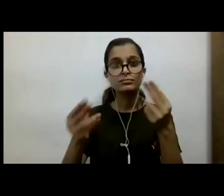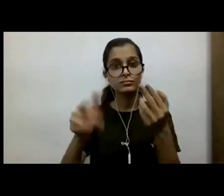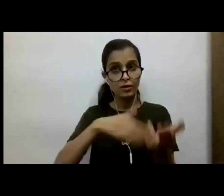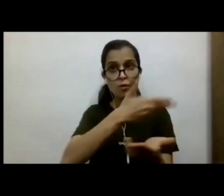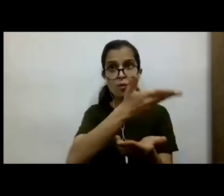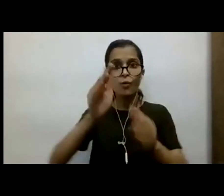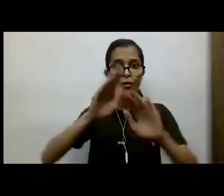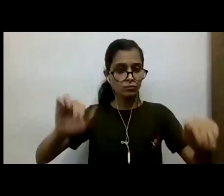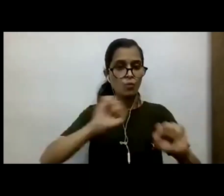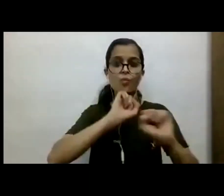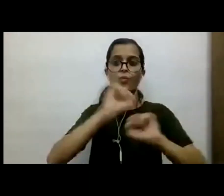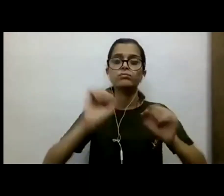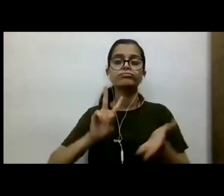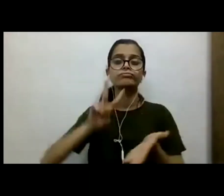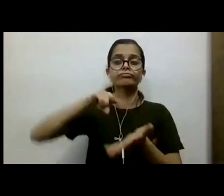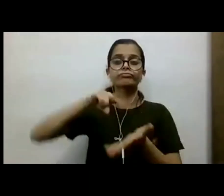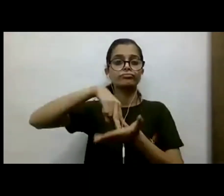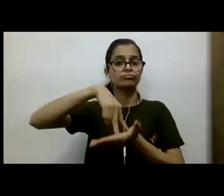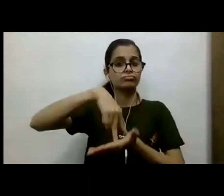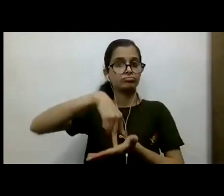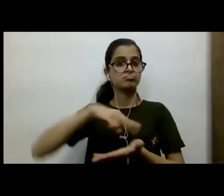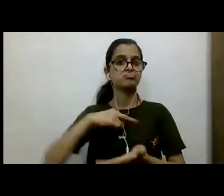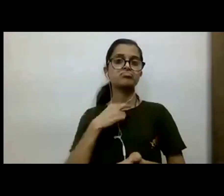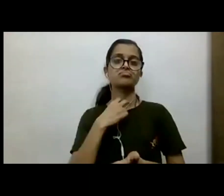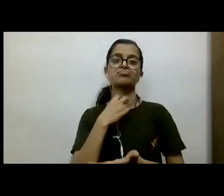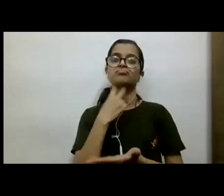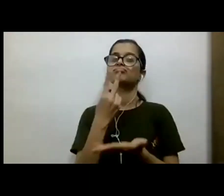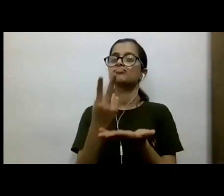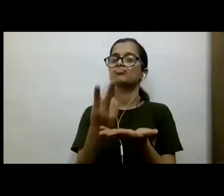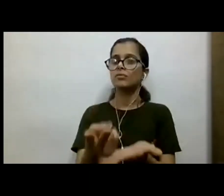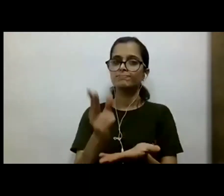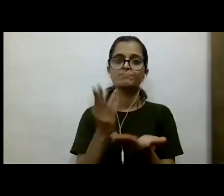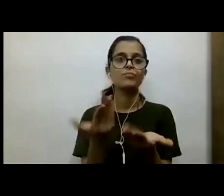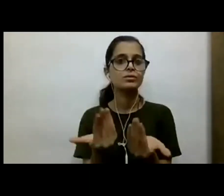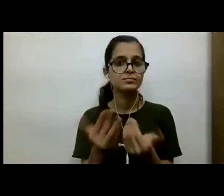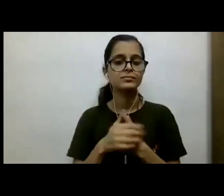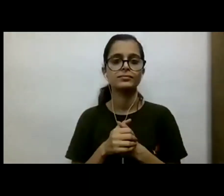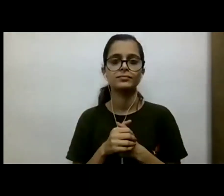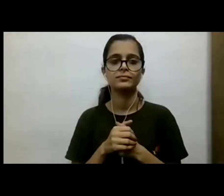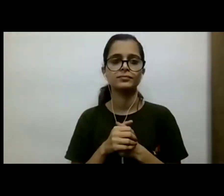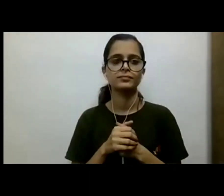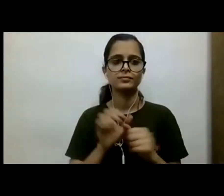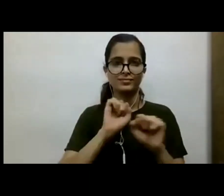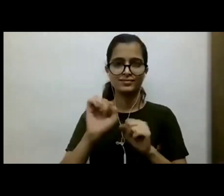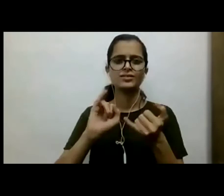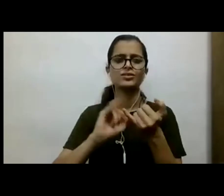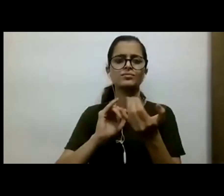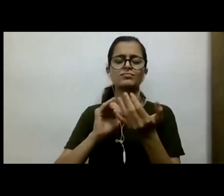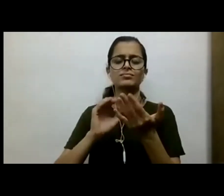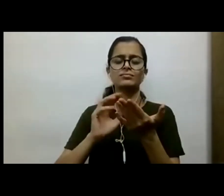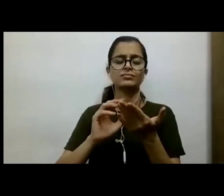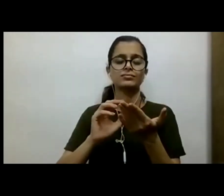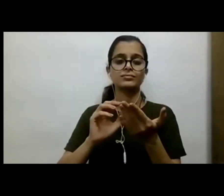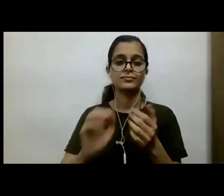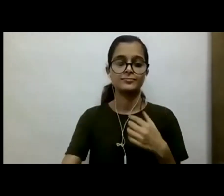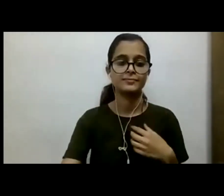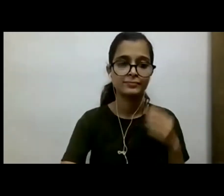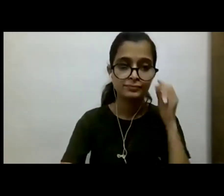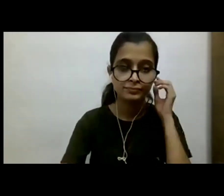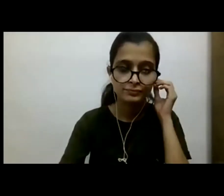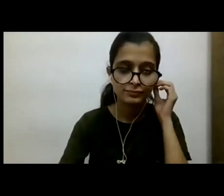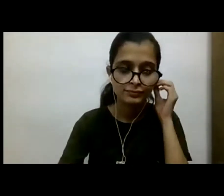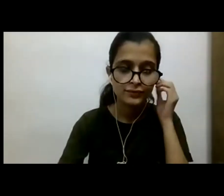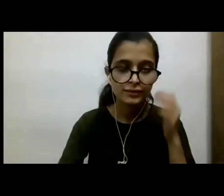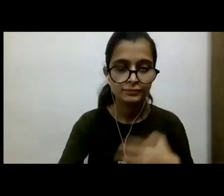the voice. Very quickly, I must talk to you about Mahashweta Devi's book, The Why Why Girl. I think many of us, why are